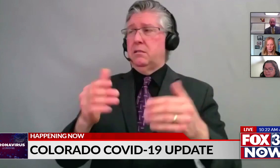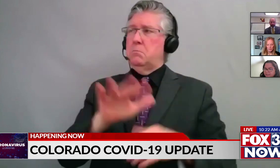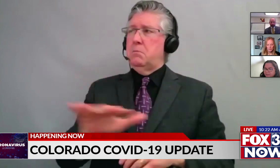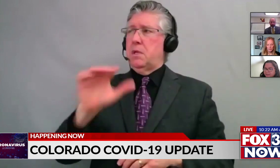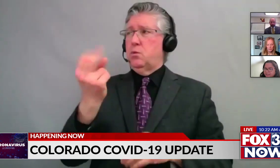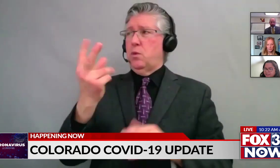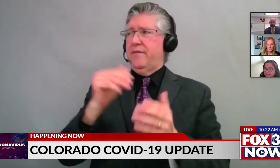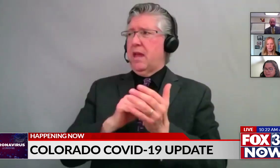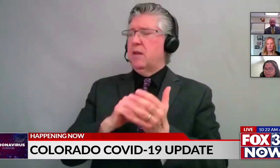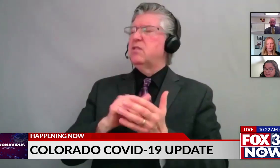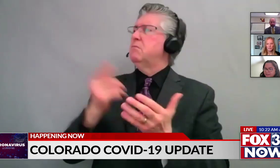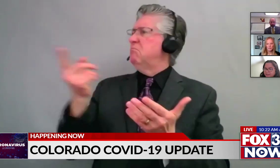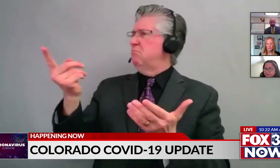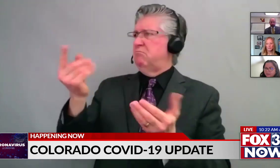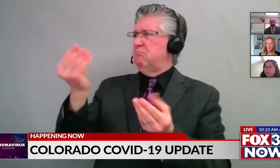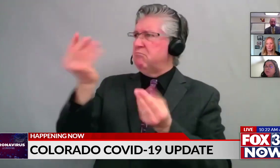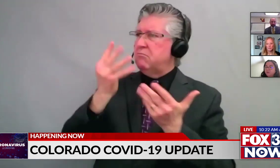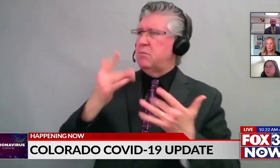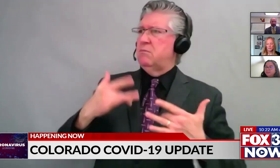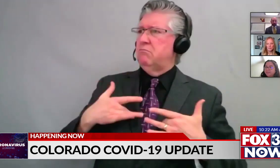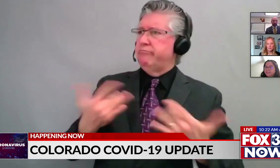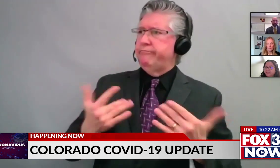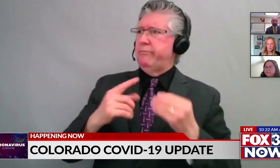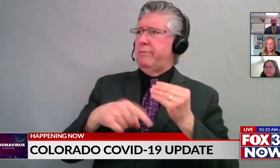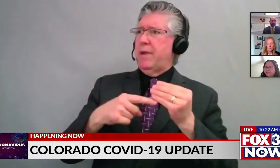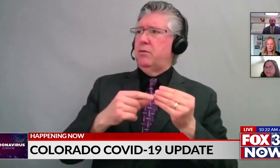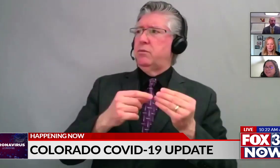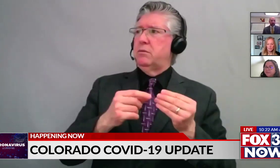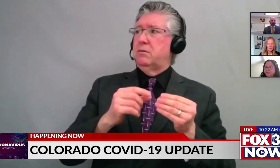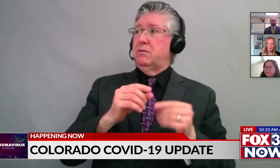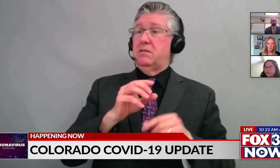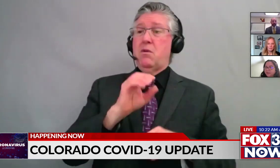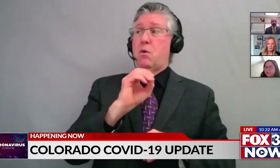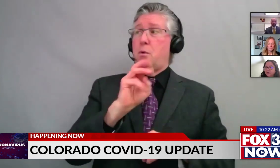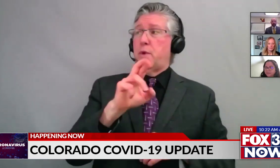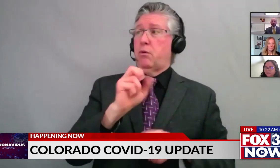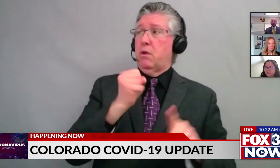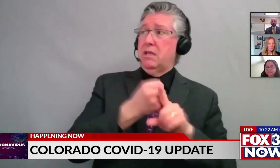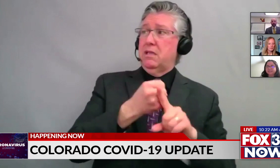you've seen, particularly over the last six weeks after Omicron got started. Thanks.